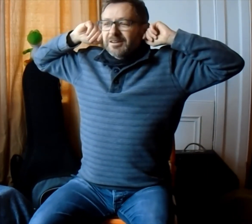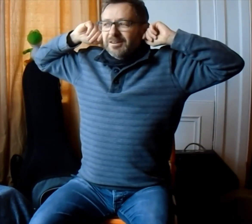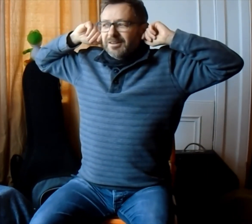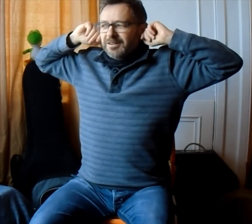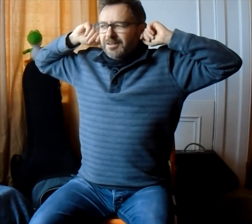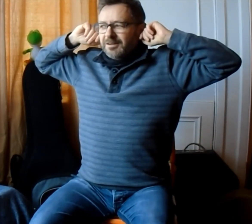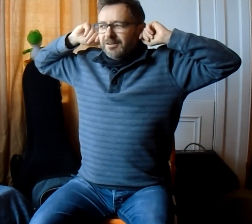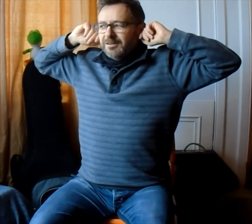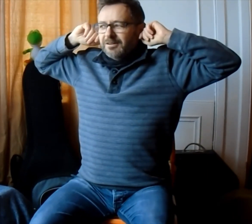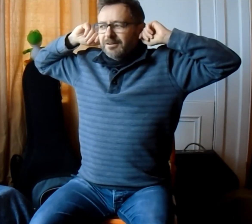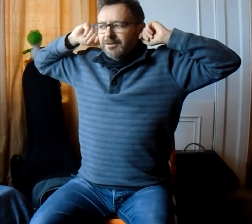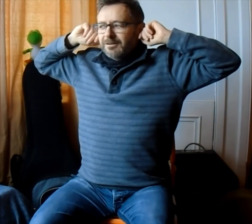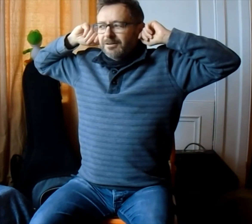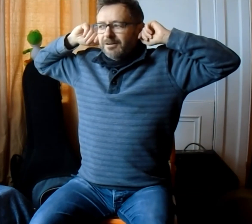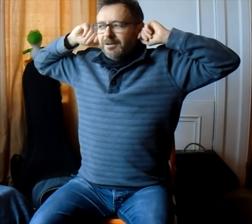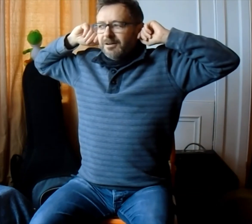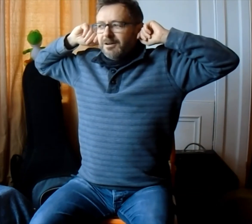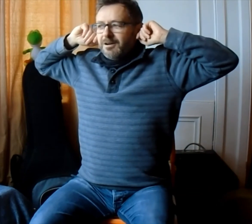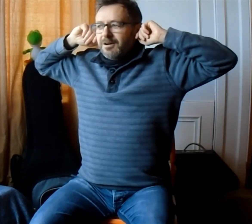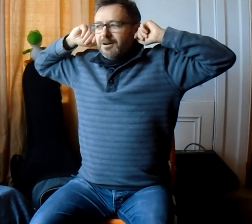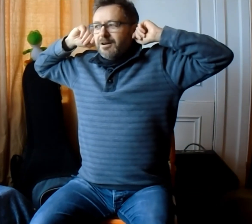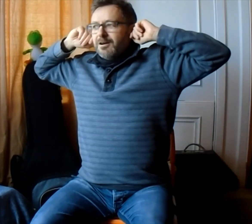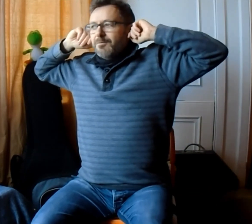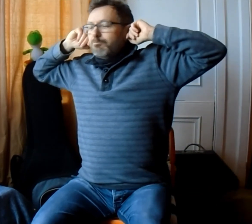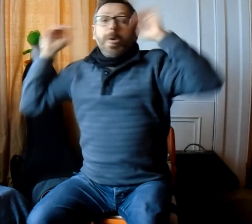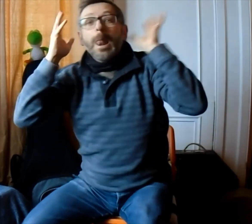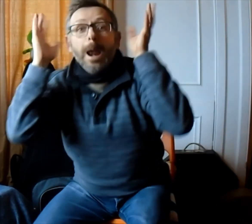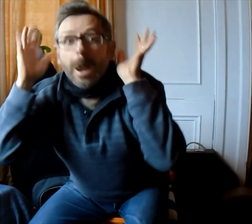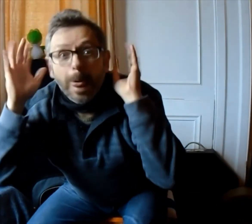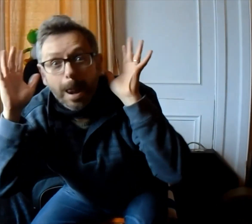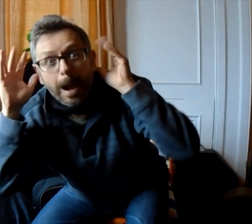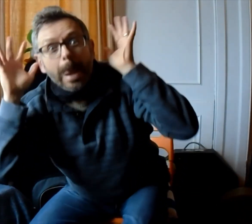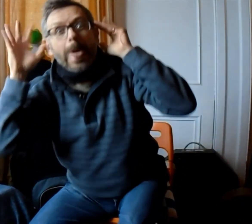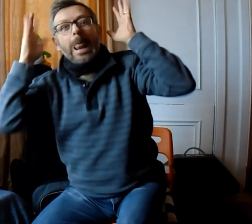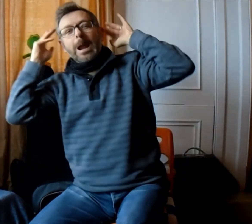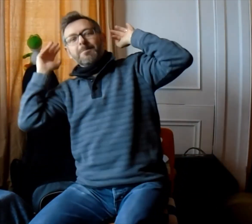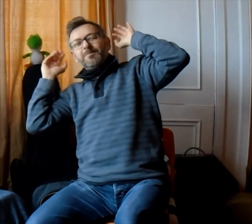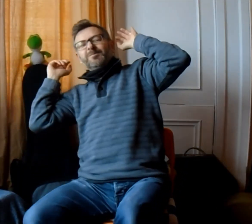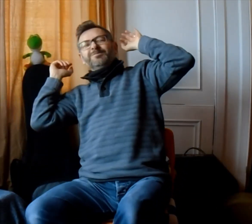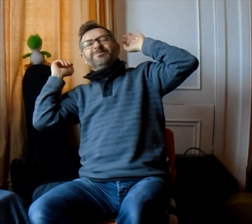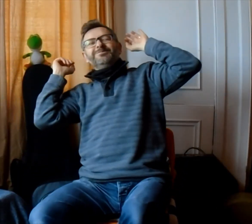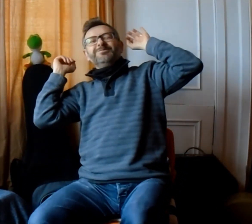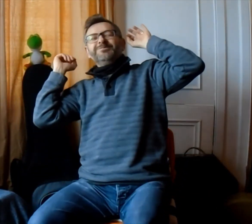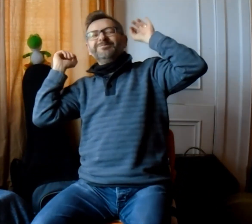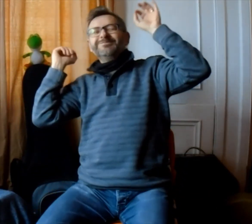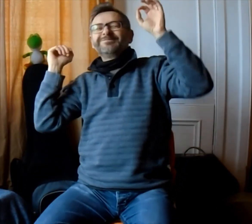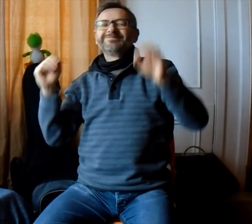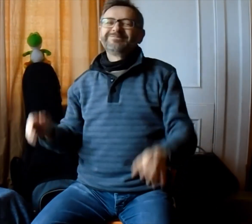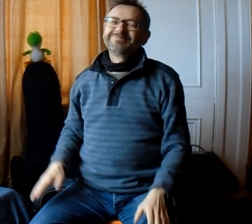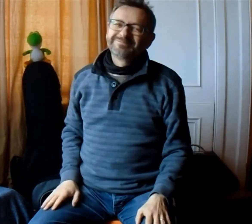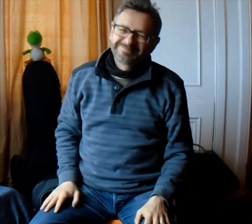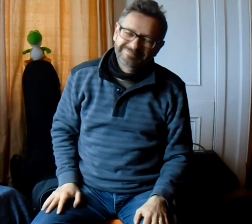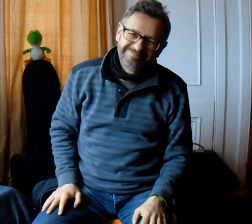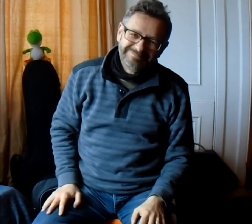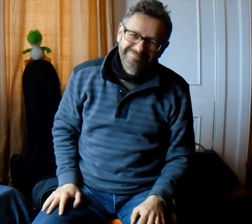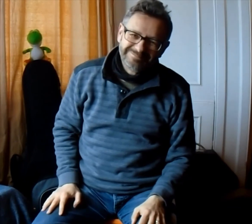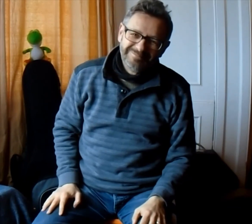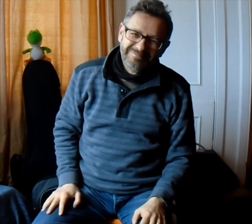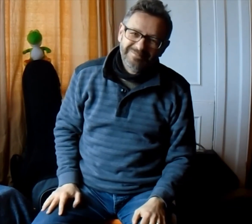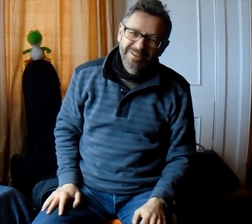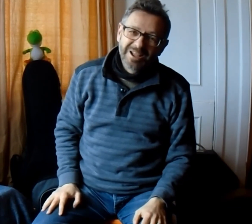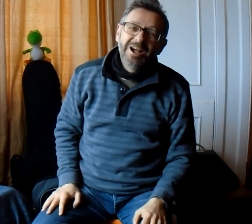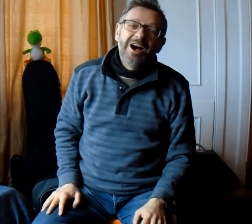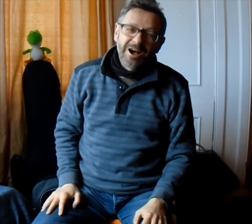have